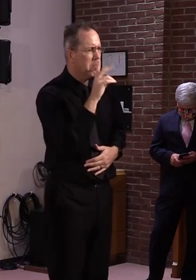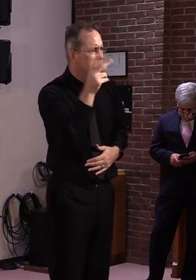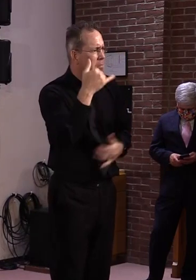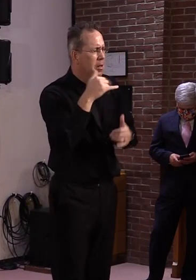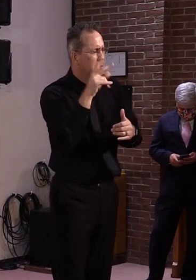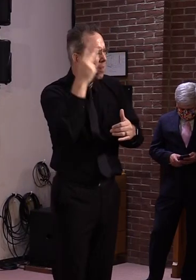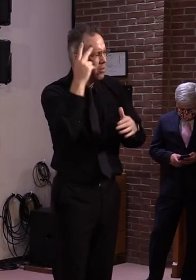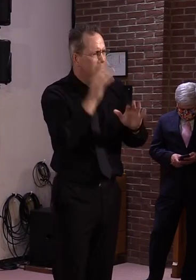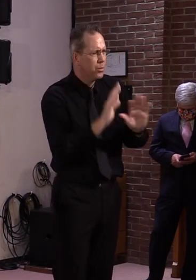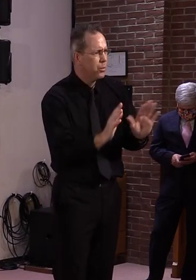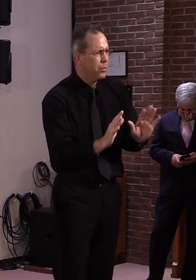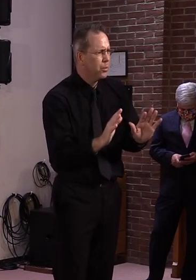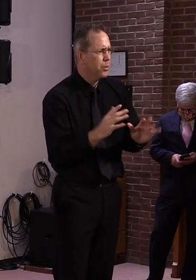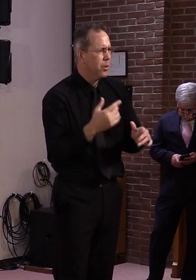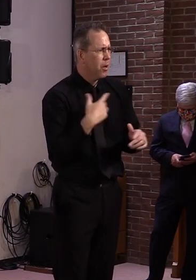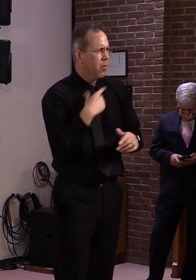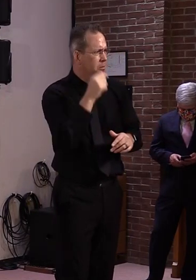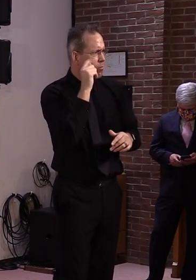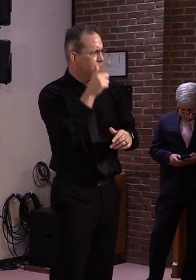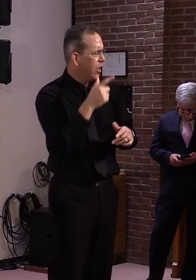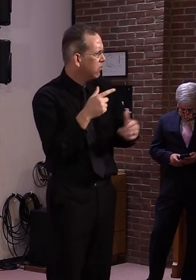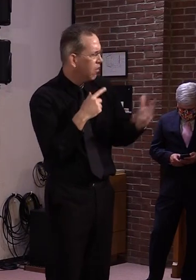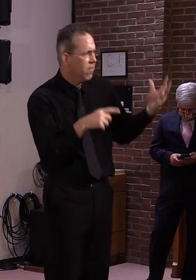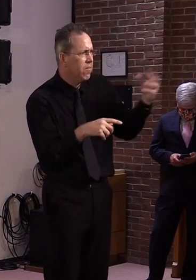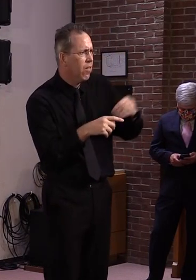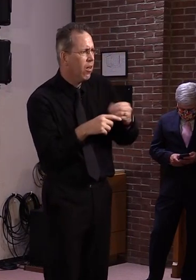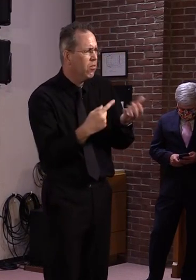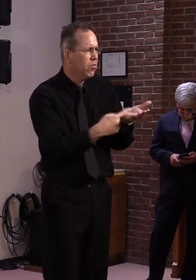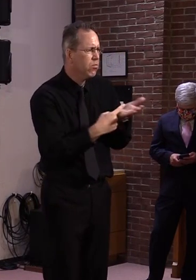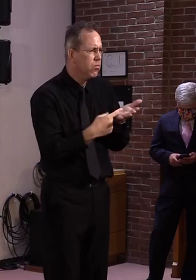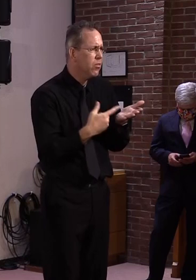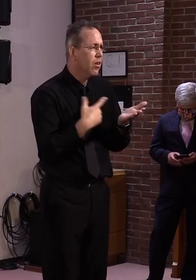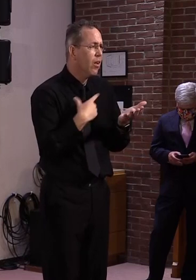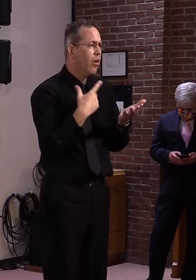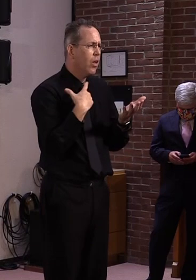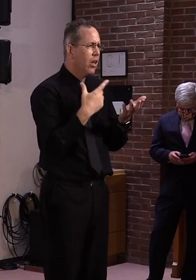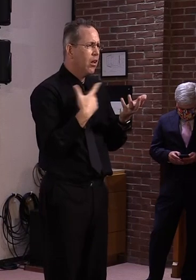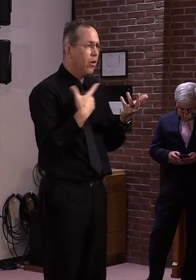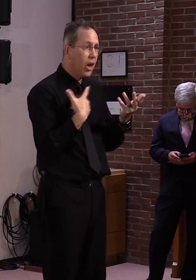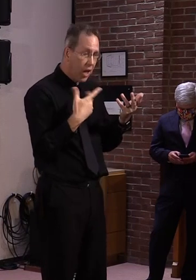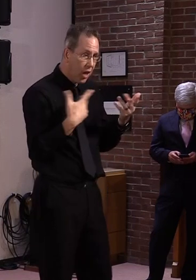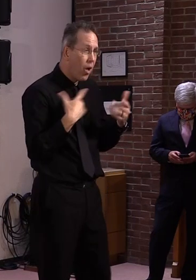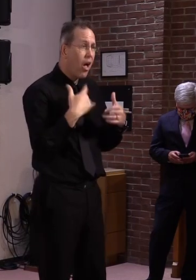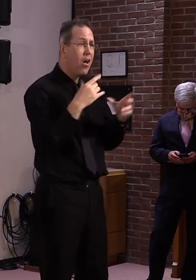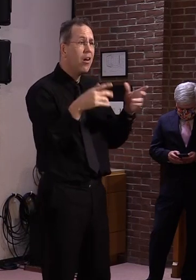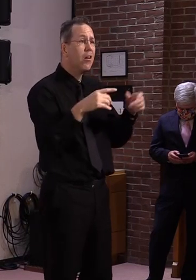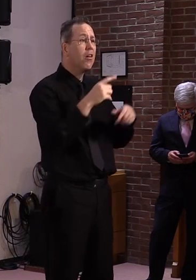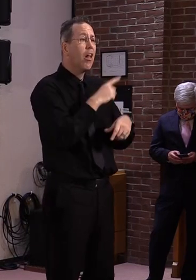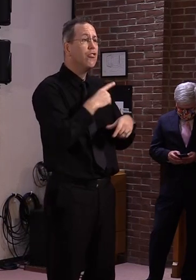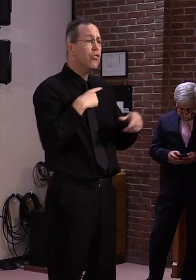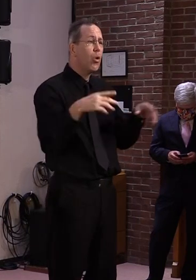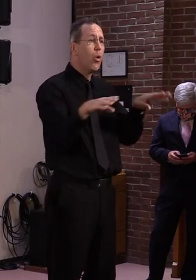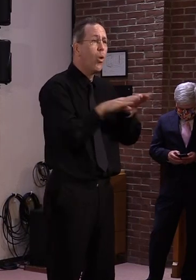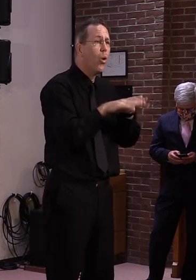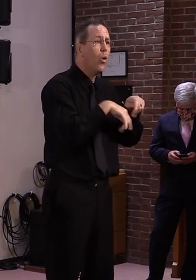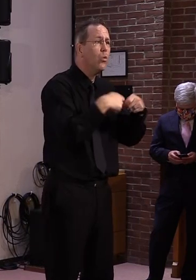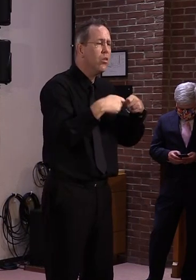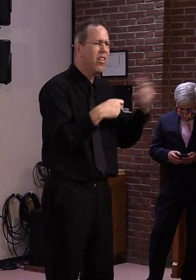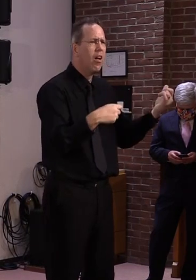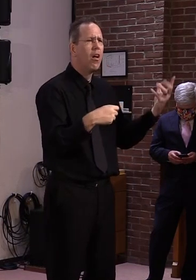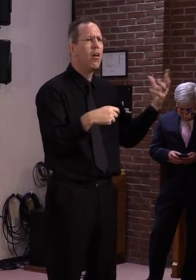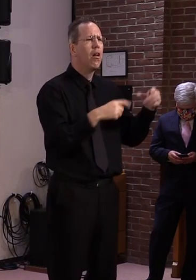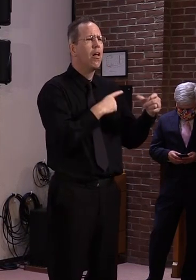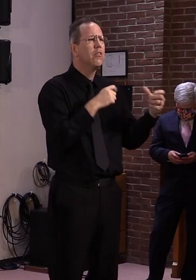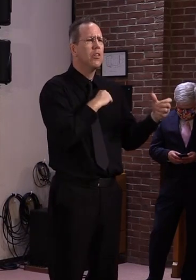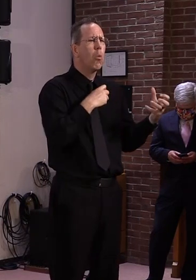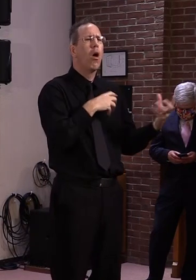letter. So I just think it's unfortunate in some respects, um, that, uh, we didn't, you know, engage earlier. Uh, although we've,